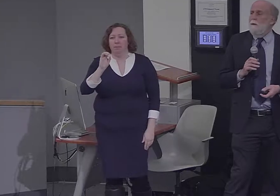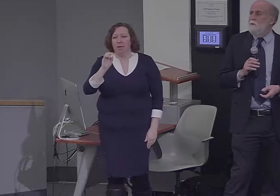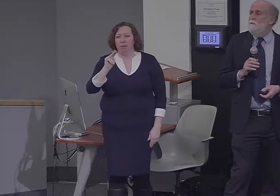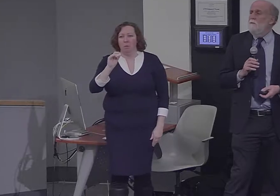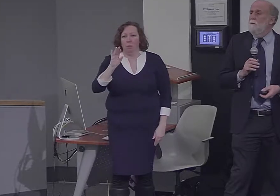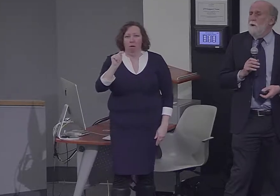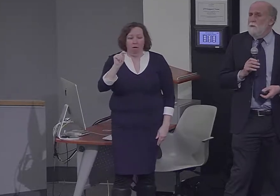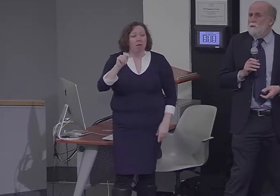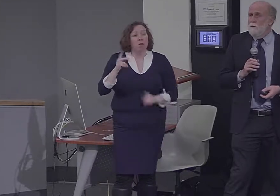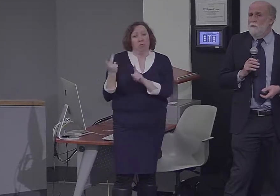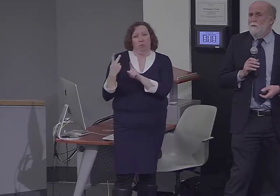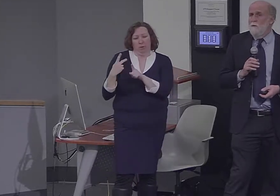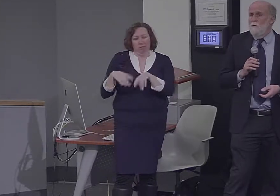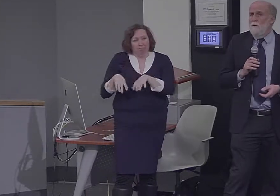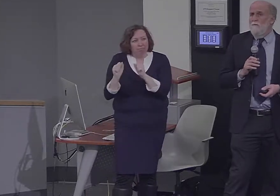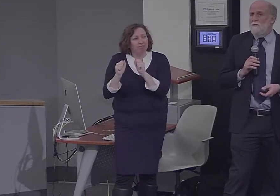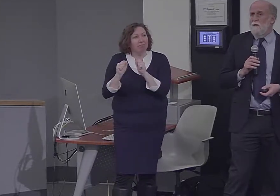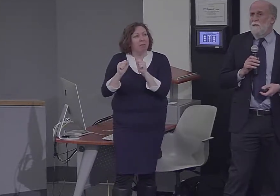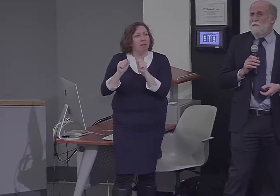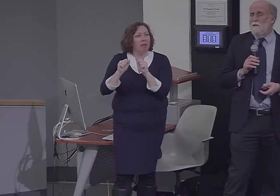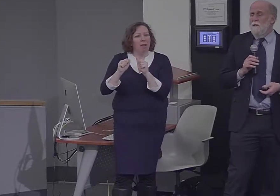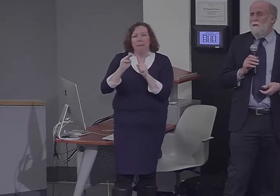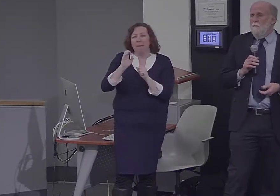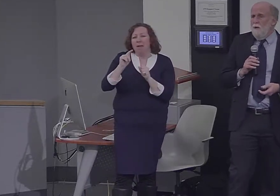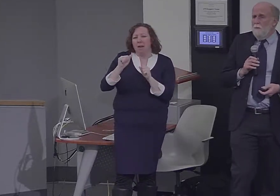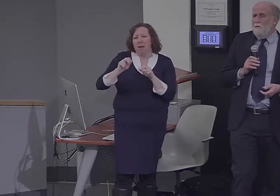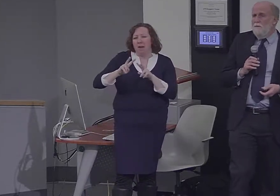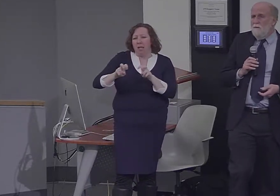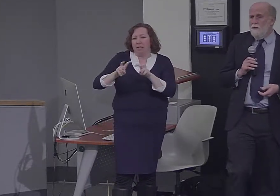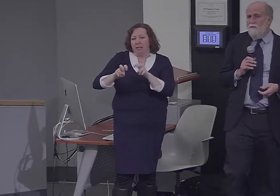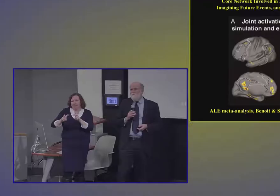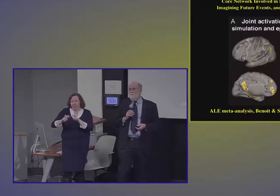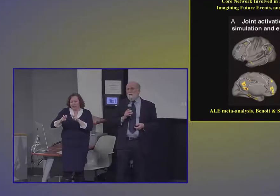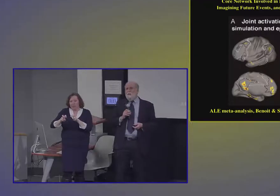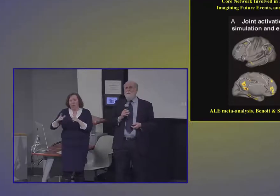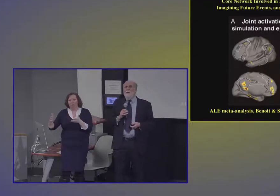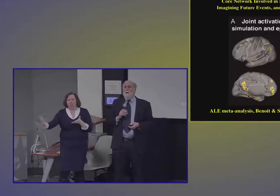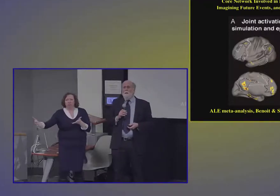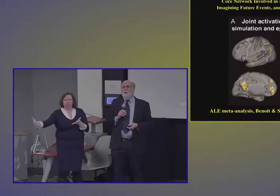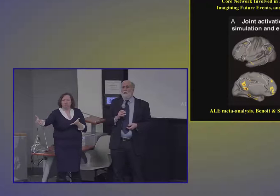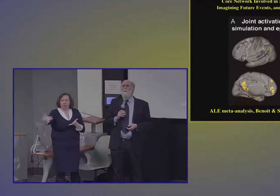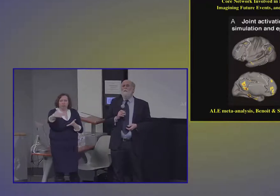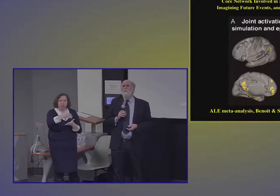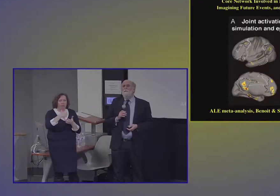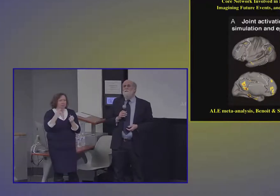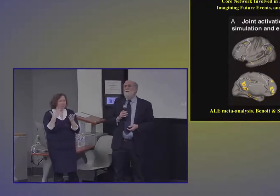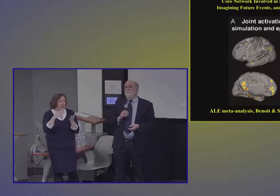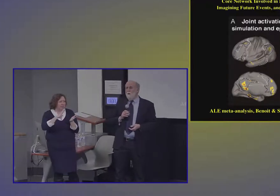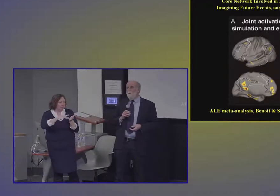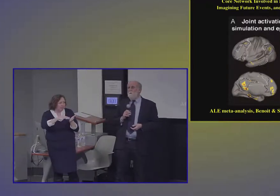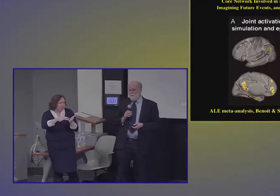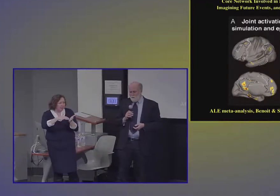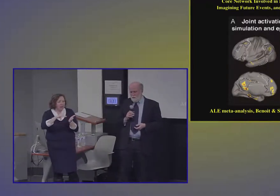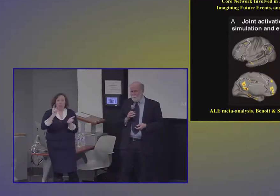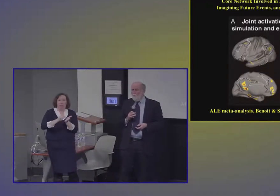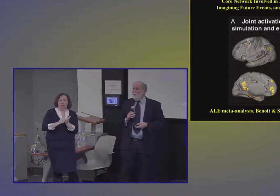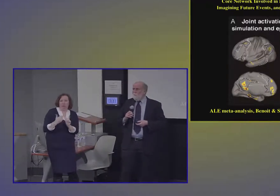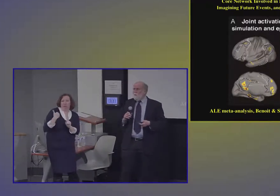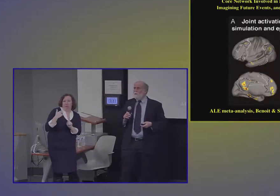much larger group of studies published in 2015. And on the basis of that larger example, we were basically